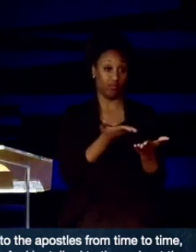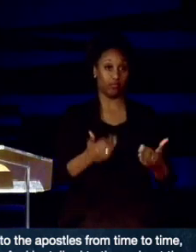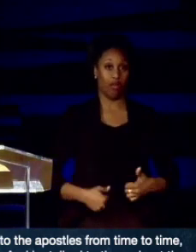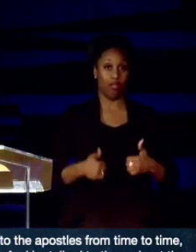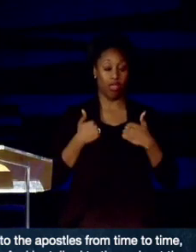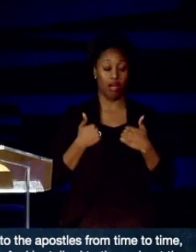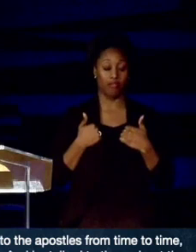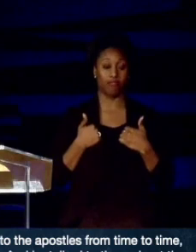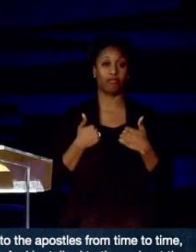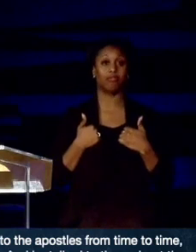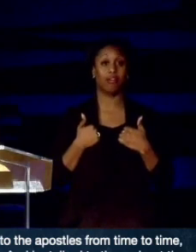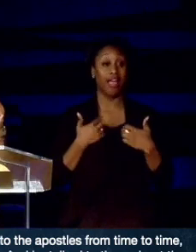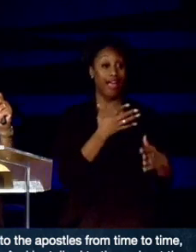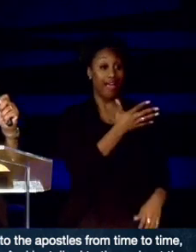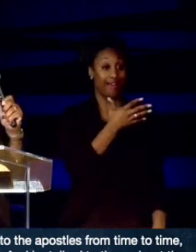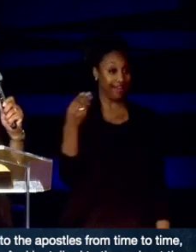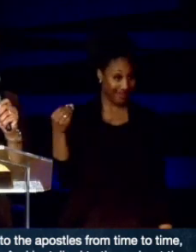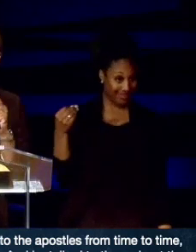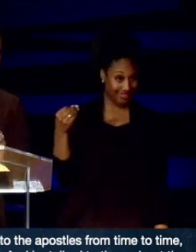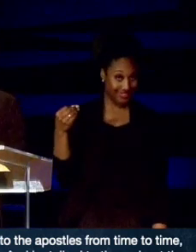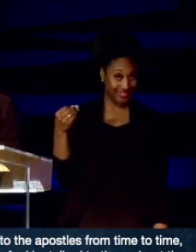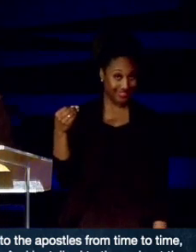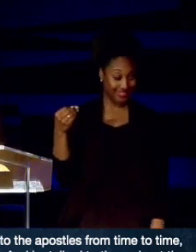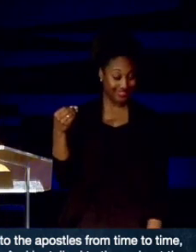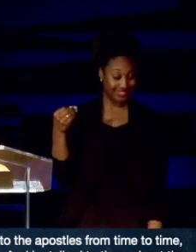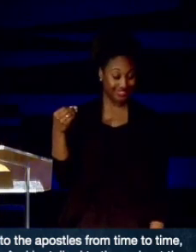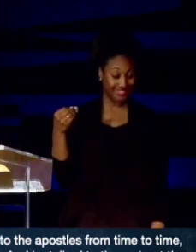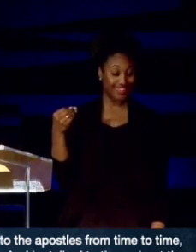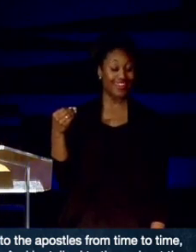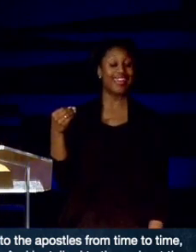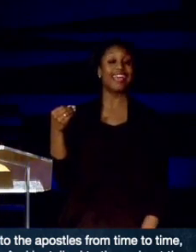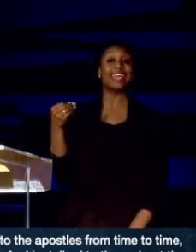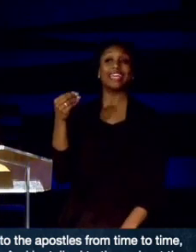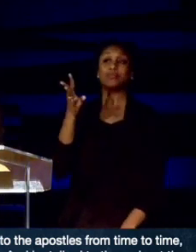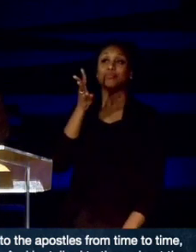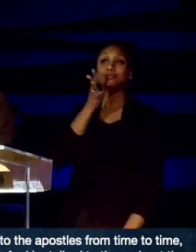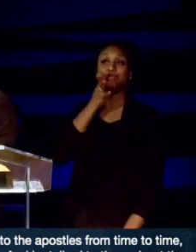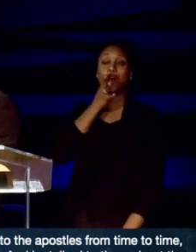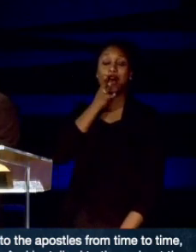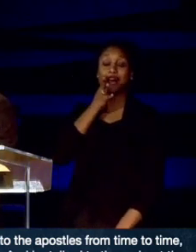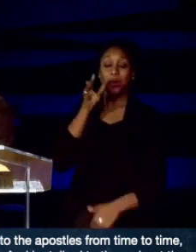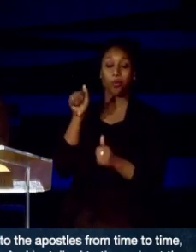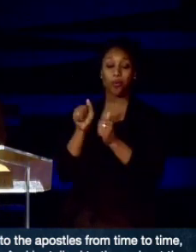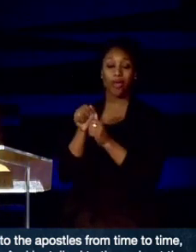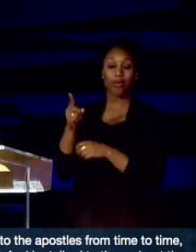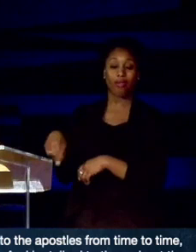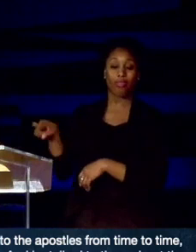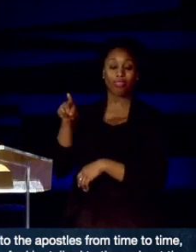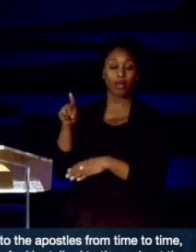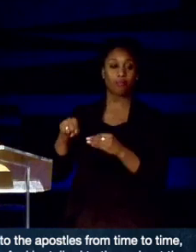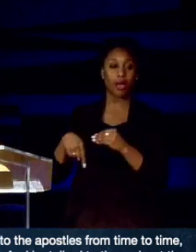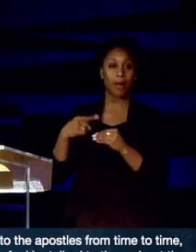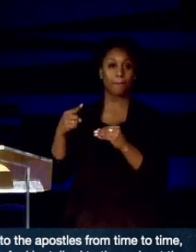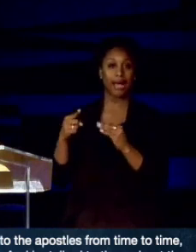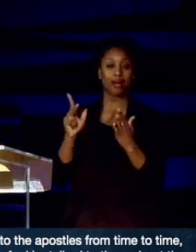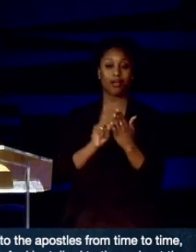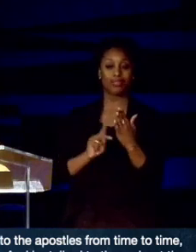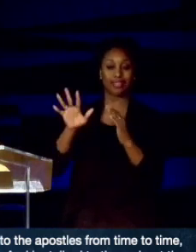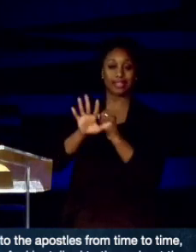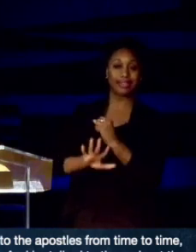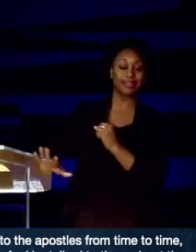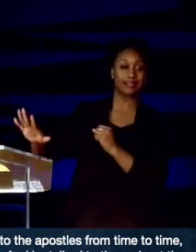And, you know, I love this part. He talked to them about the kingdom